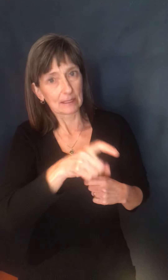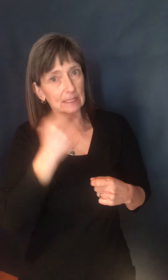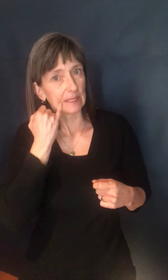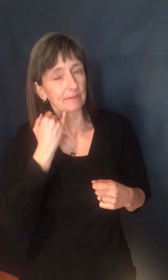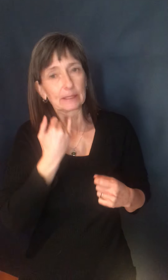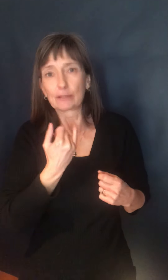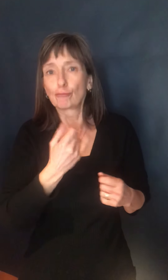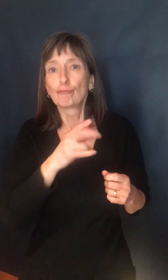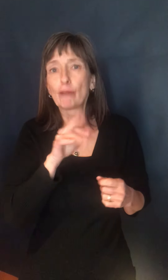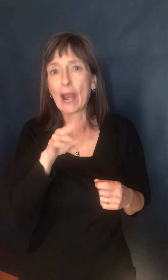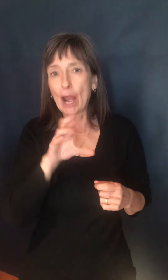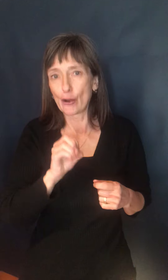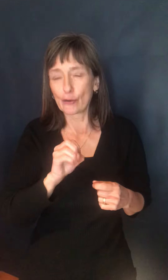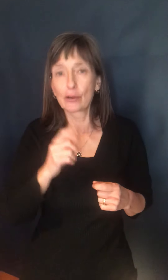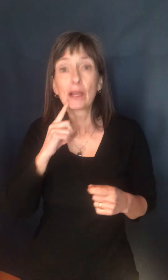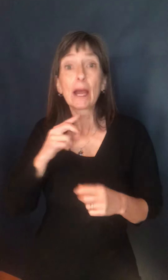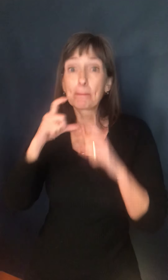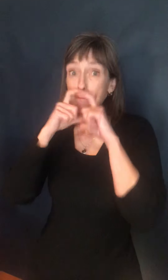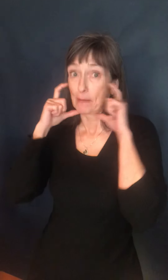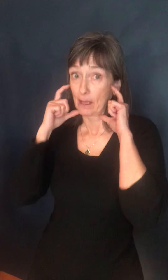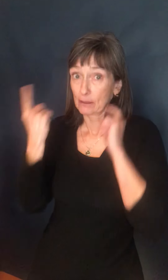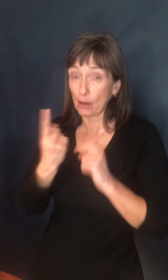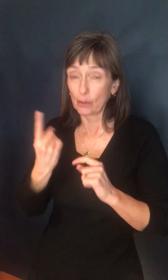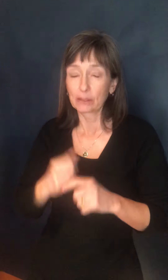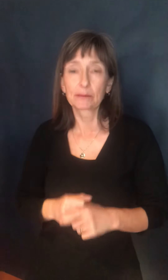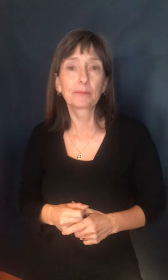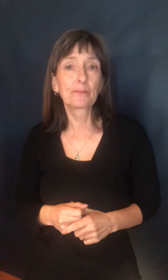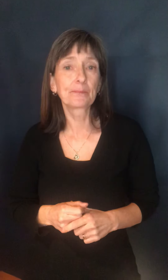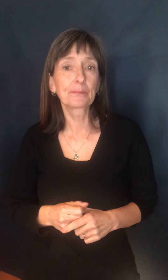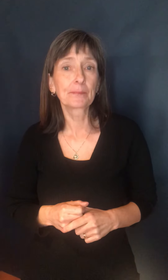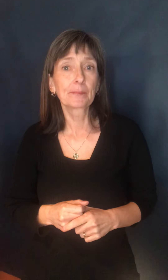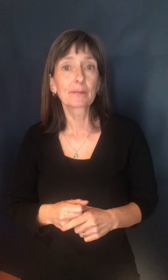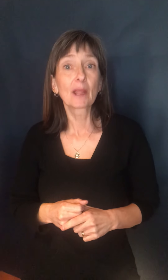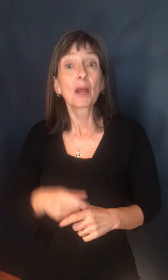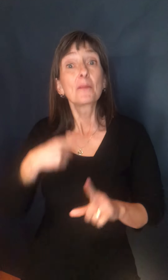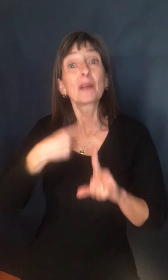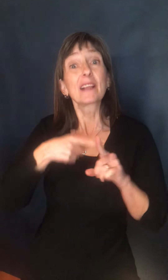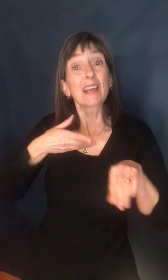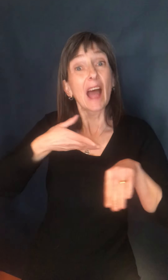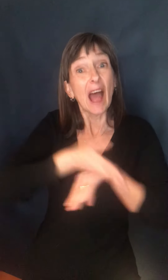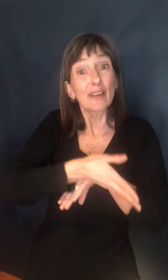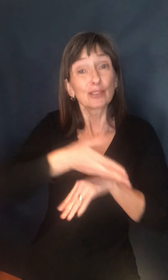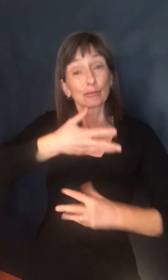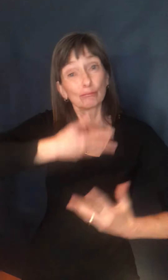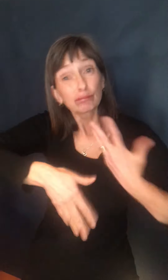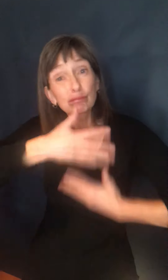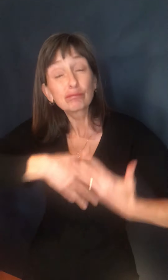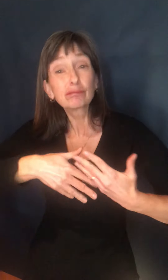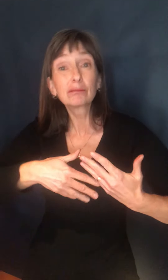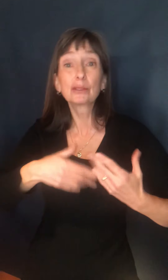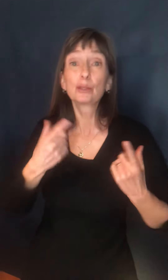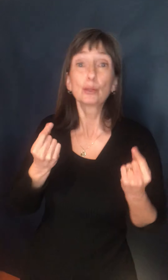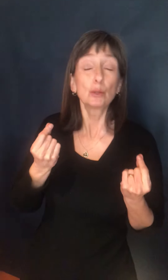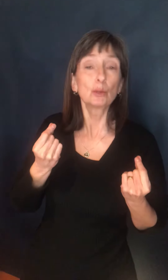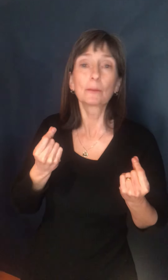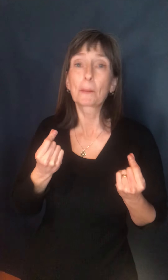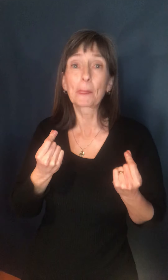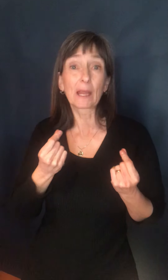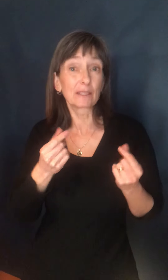social activities associated with group or sports events such as socializing and change rooms. Socializing should only be with those in your